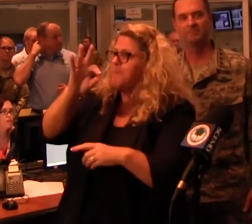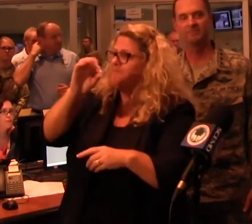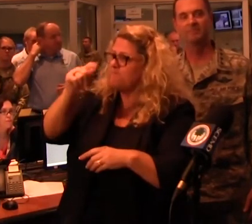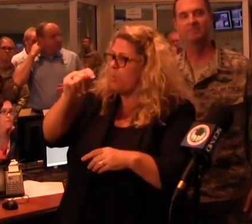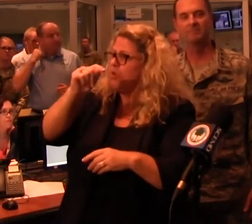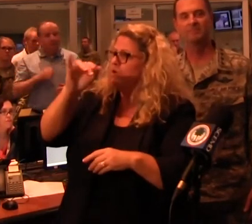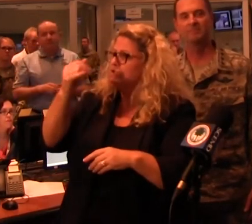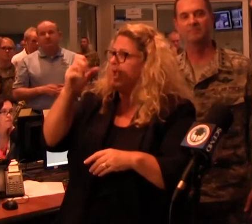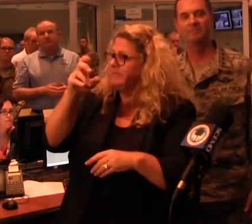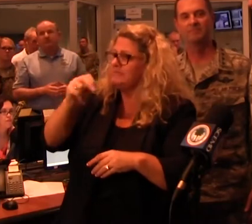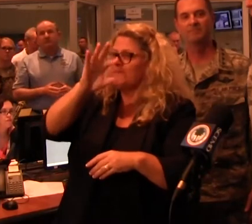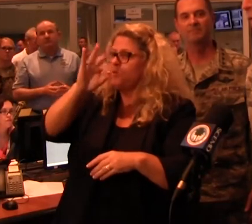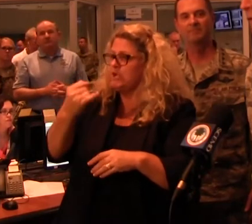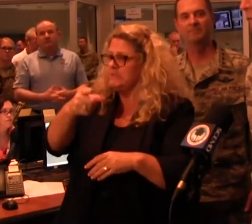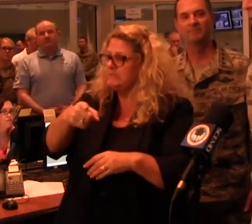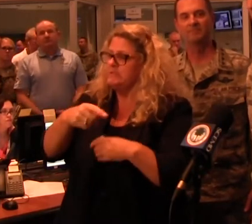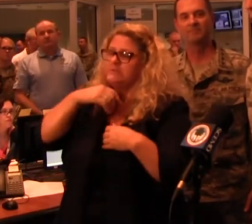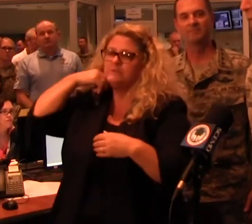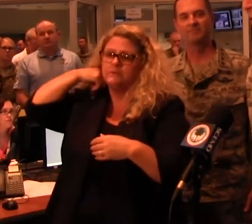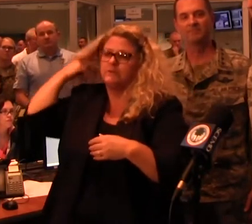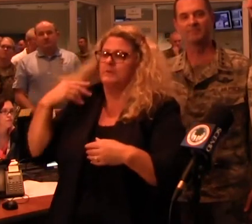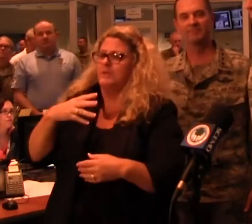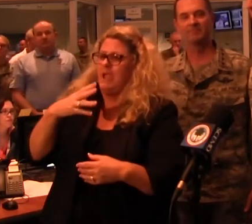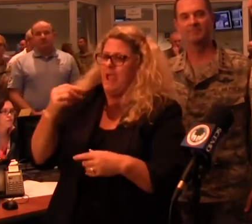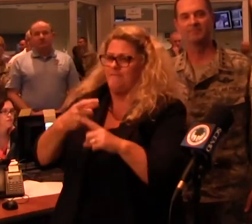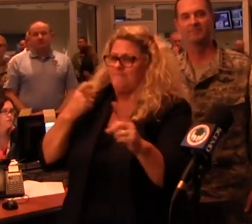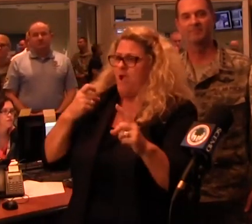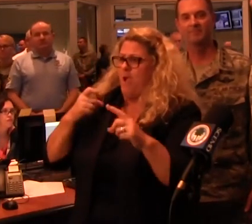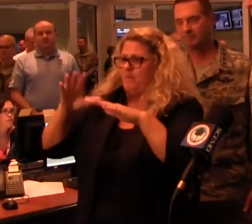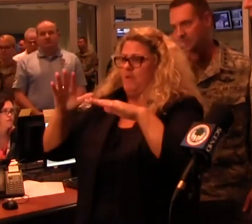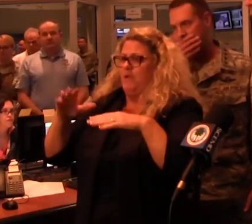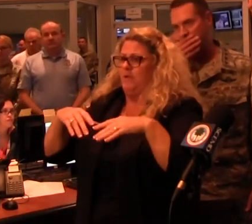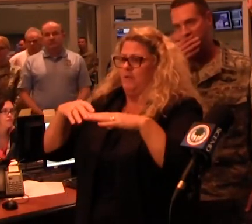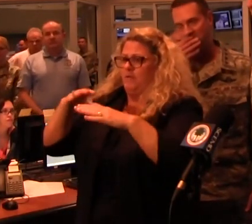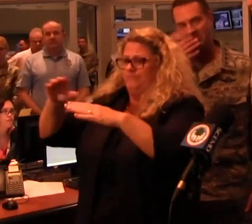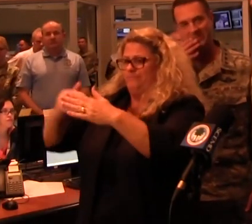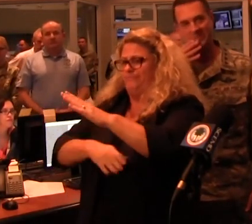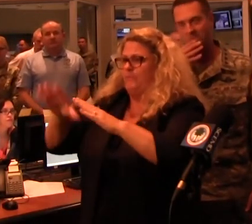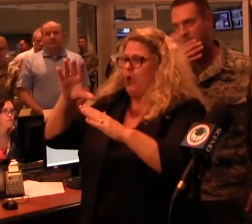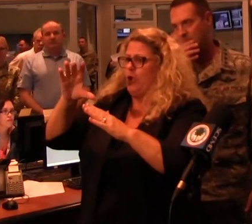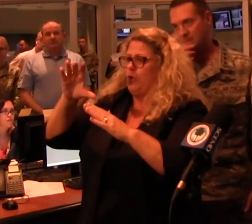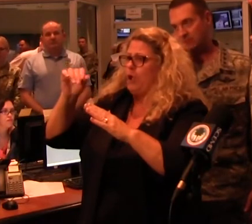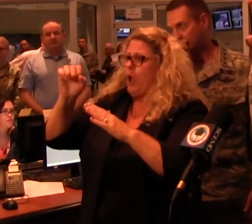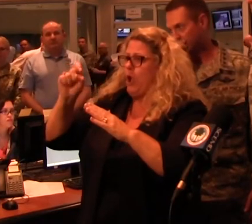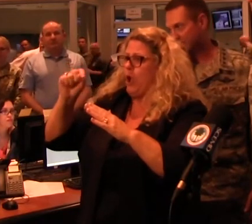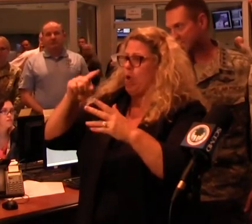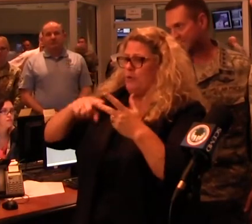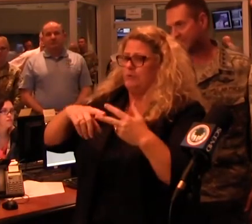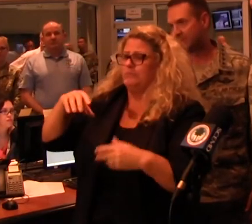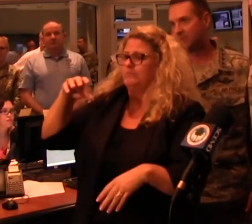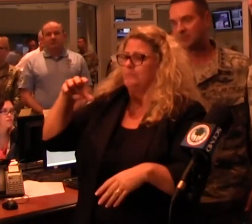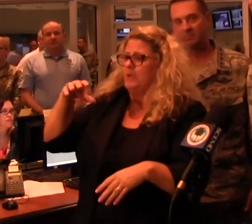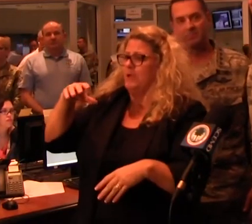South Carolina effort. And then literally off the coast, we have the Cursage and the Arlington. They're less than 30